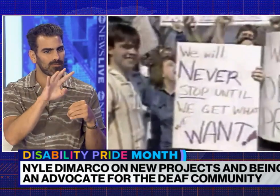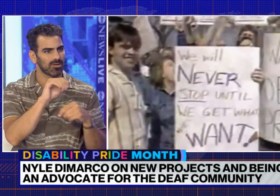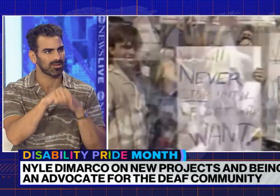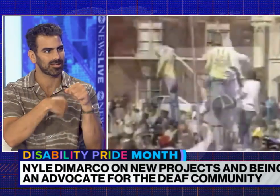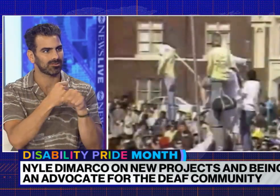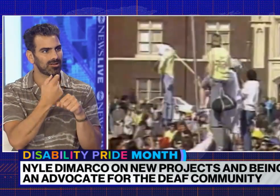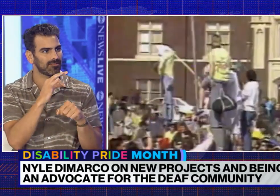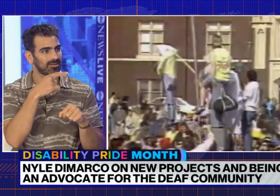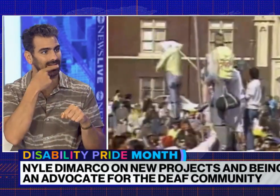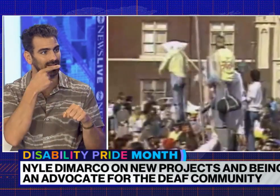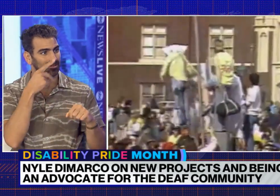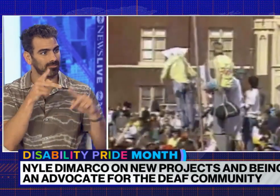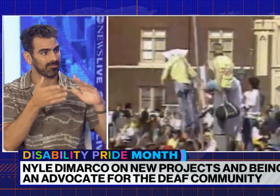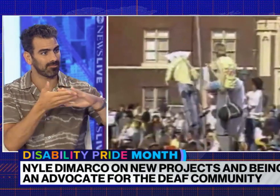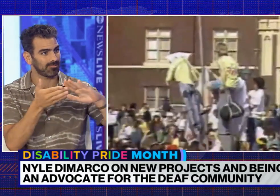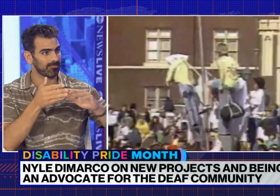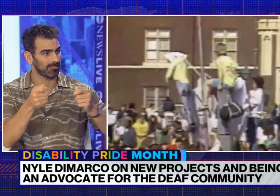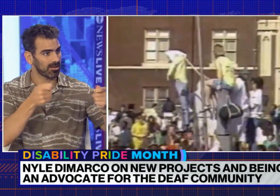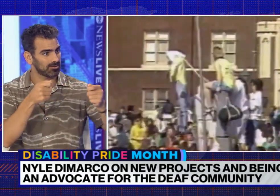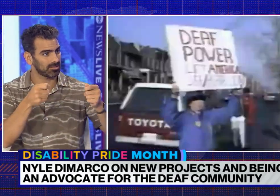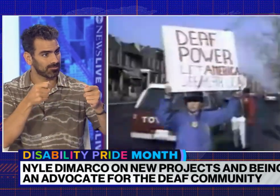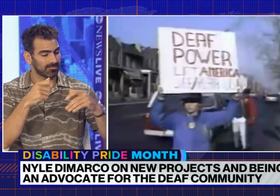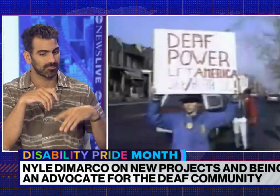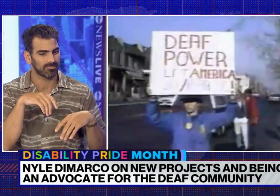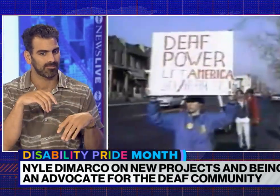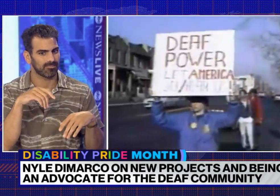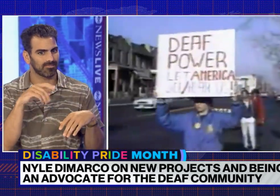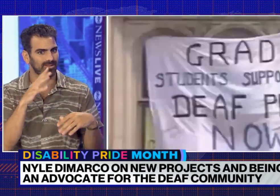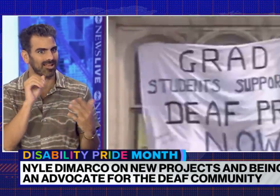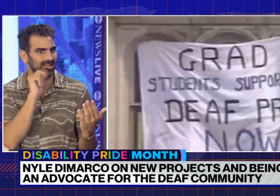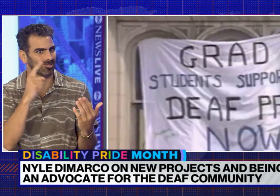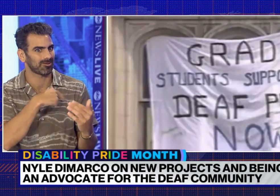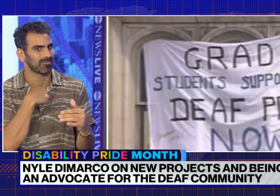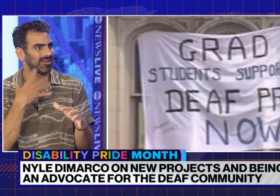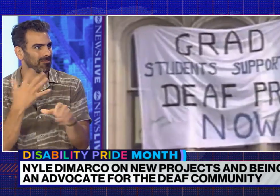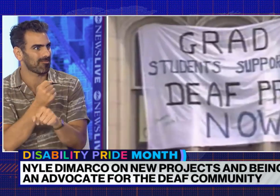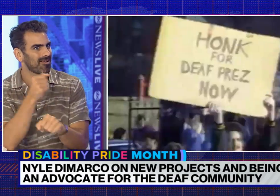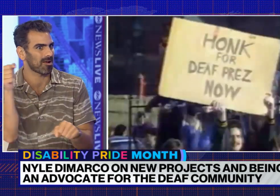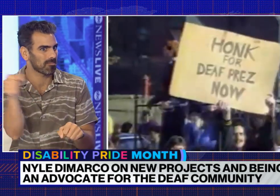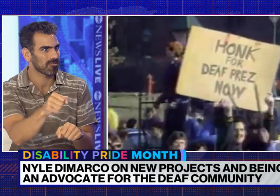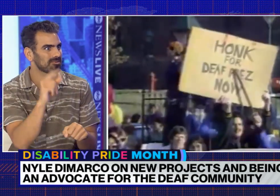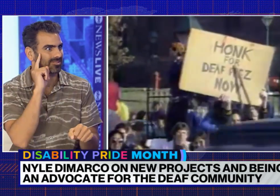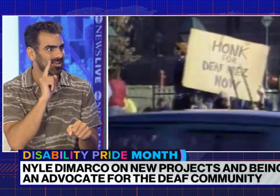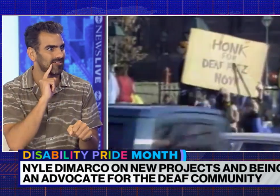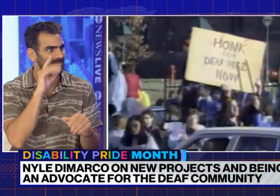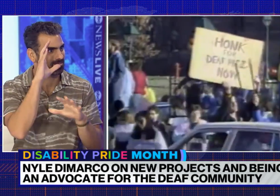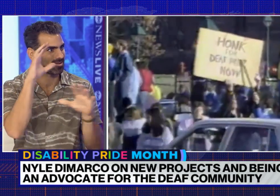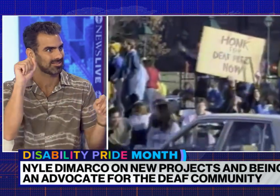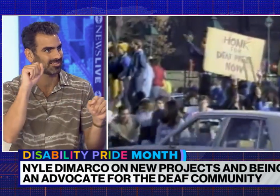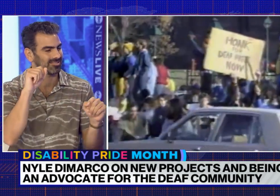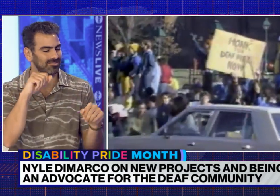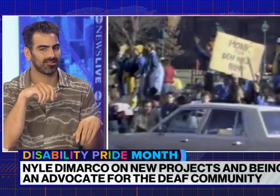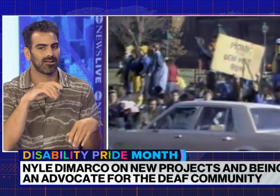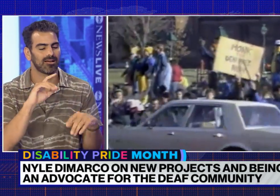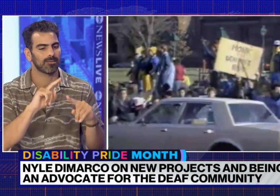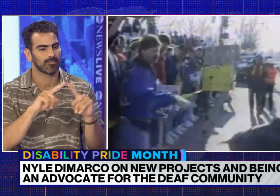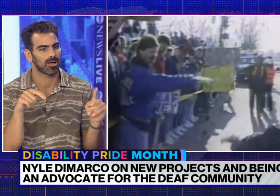time for us to come together to end 124 years of hearing paternalistic control of the university, and we won